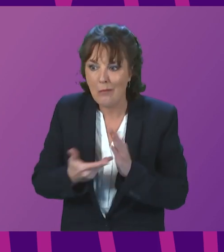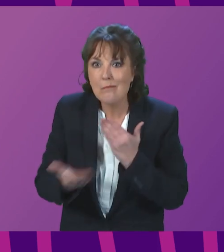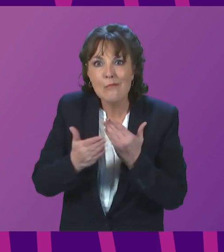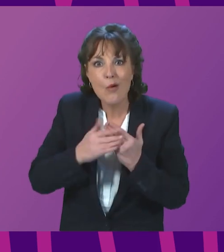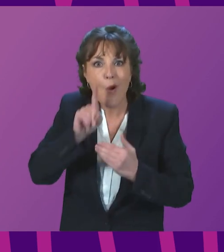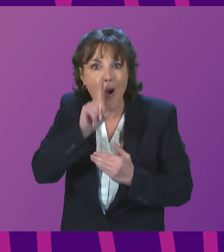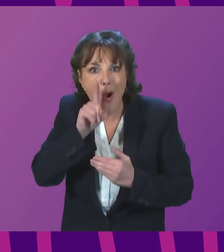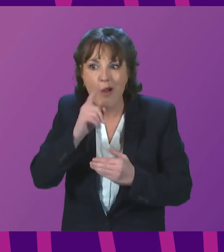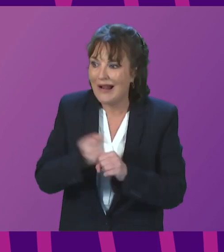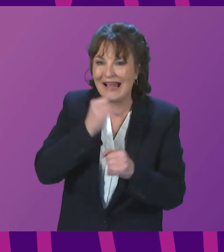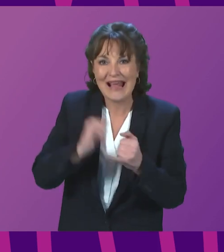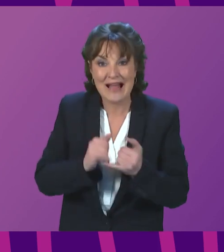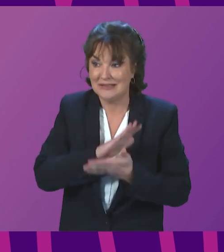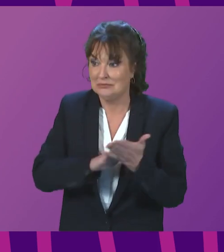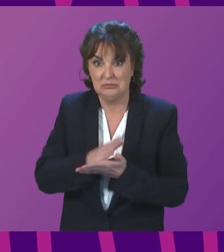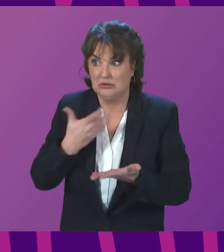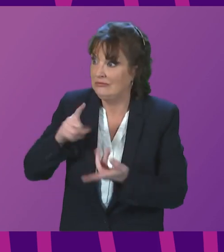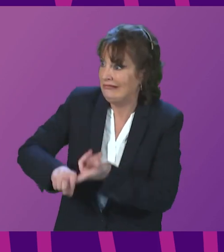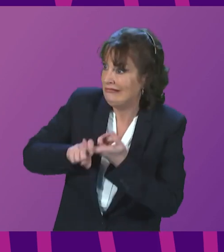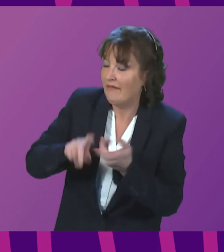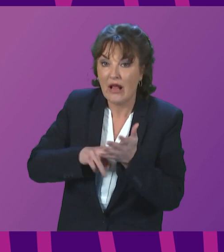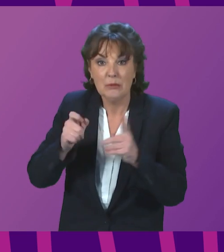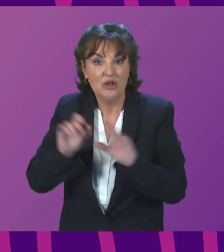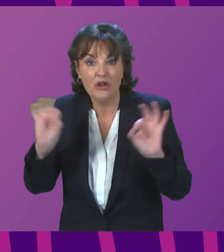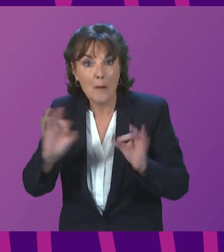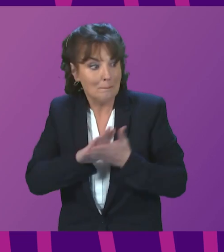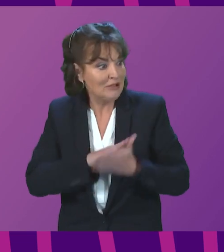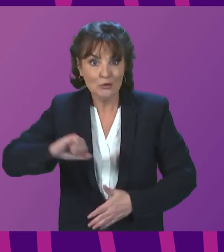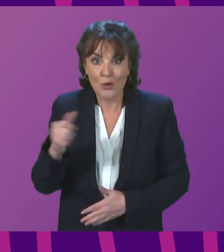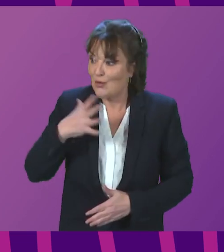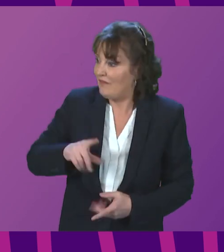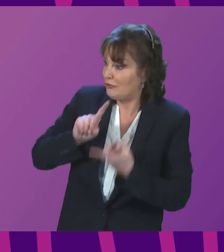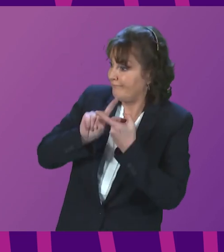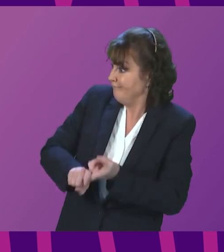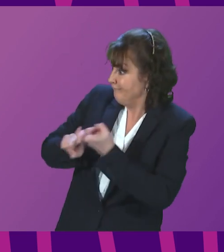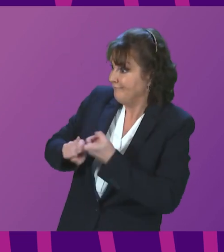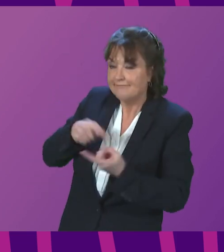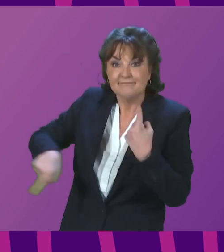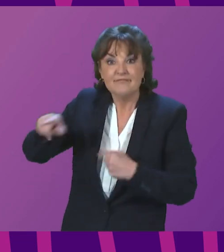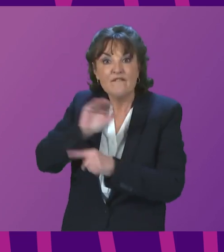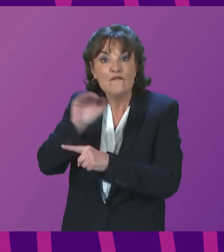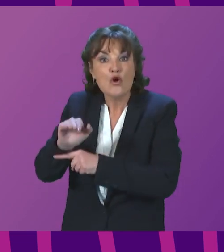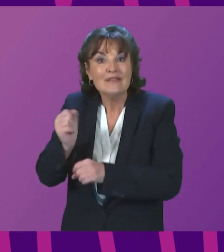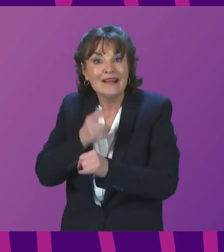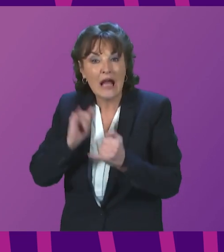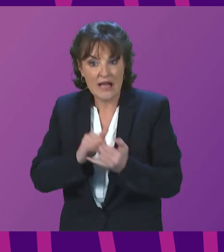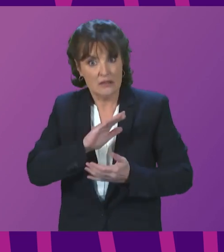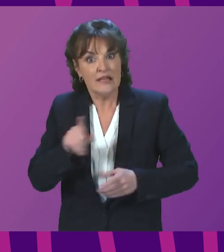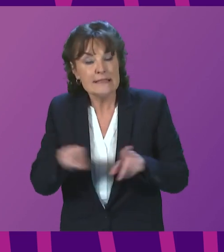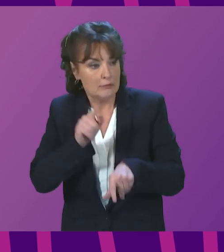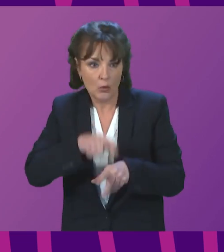production now. We could end the need to import foreign oil and gas and export more to reduce international